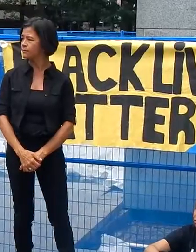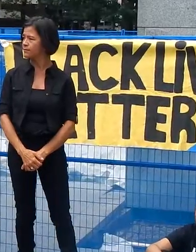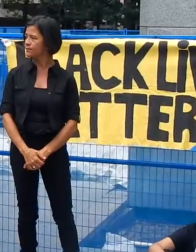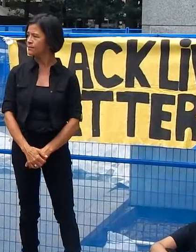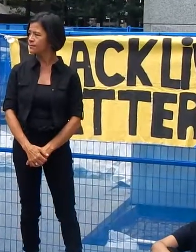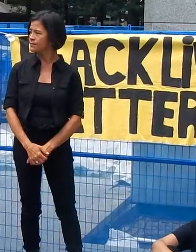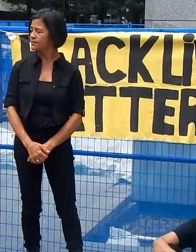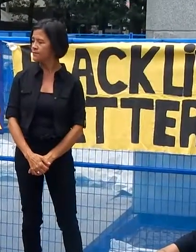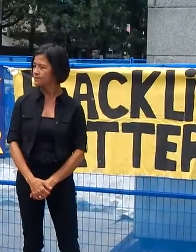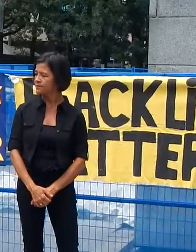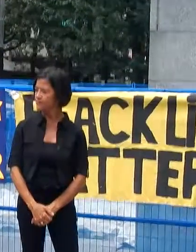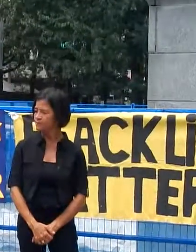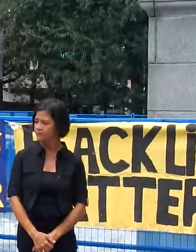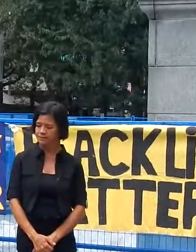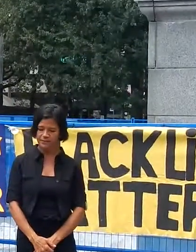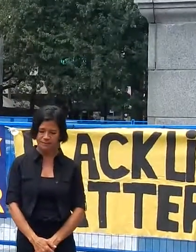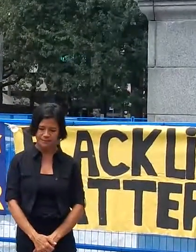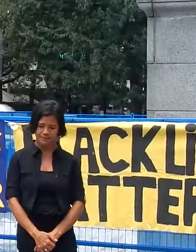You are as